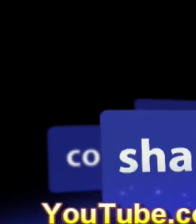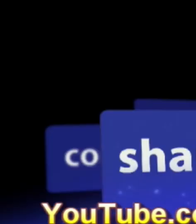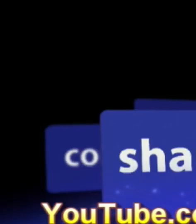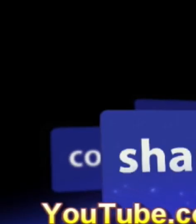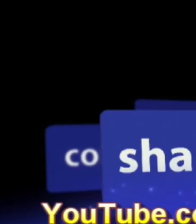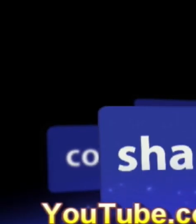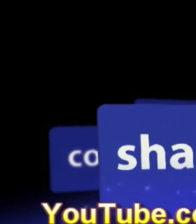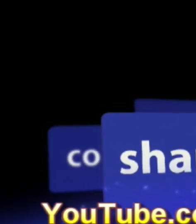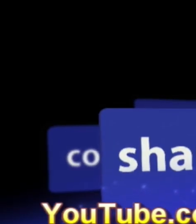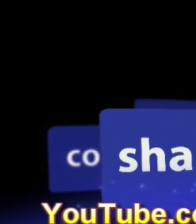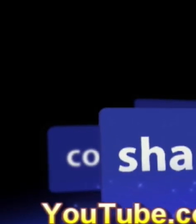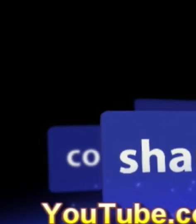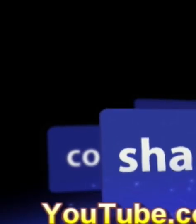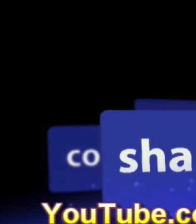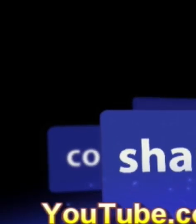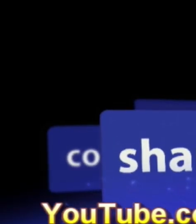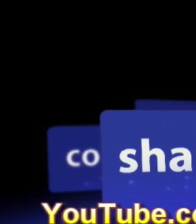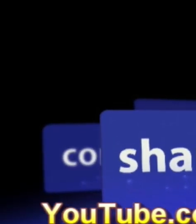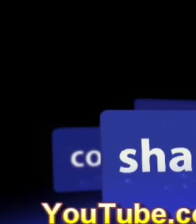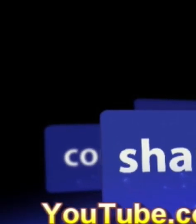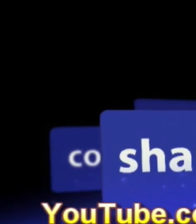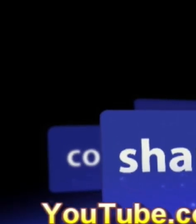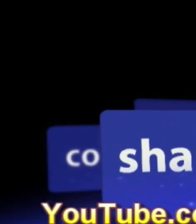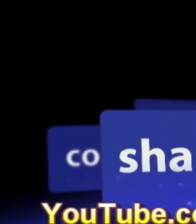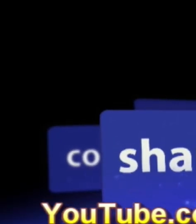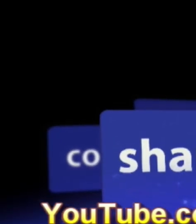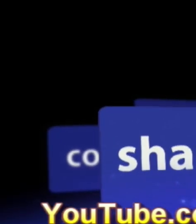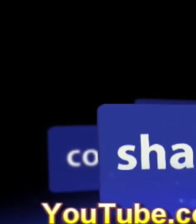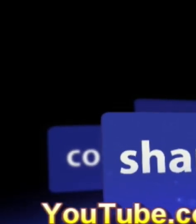it, please leave us a comment. Thank you for watching. you.